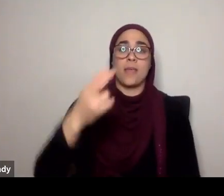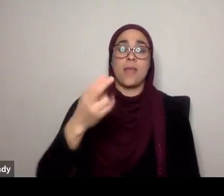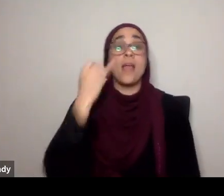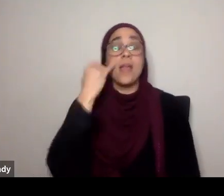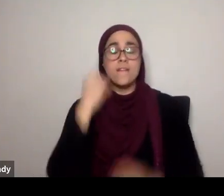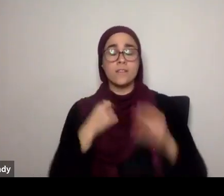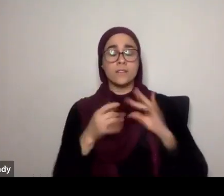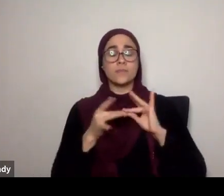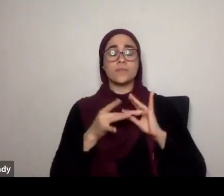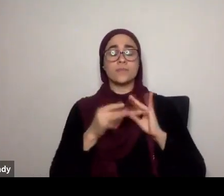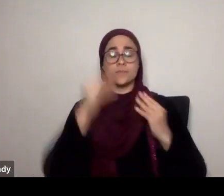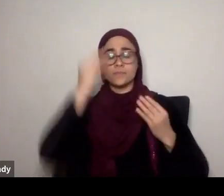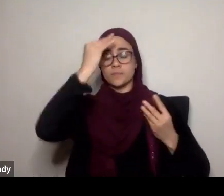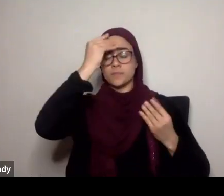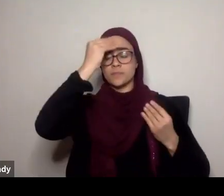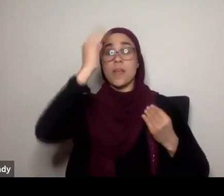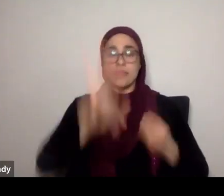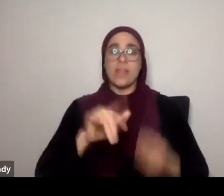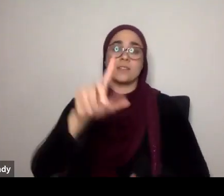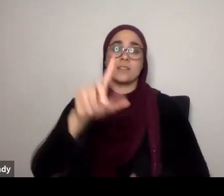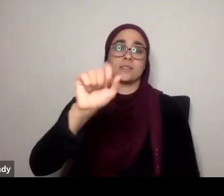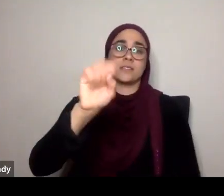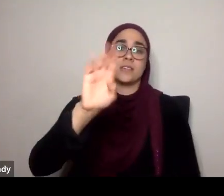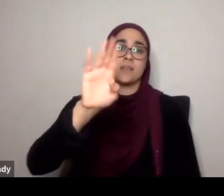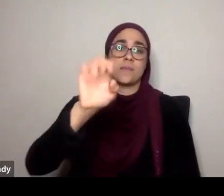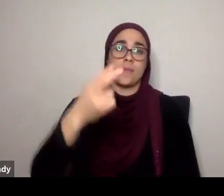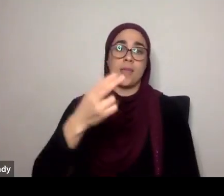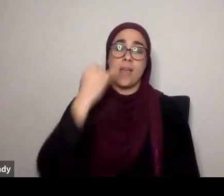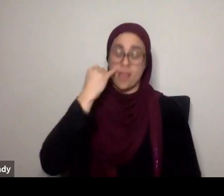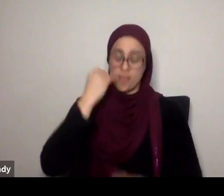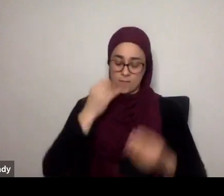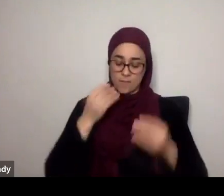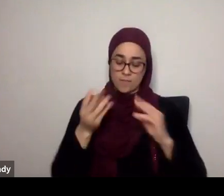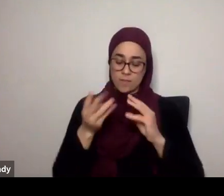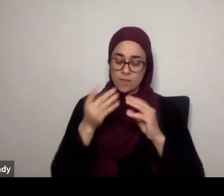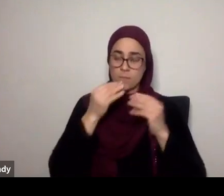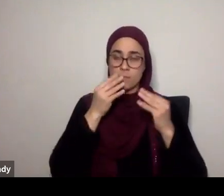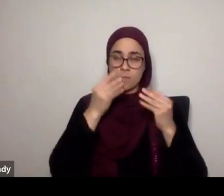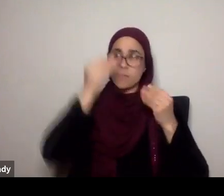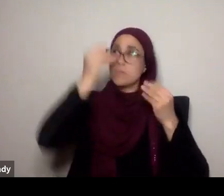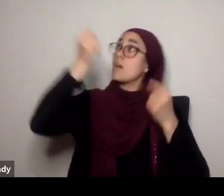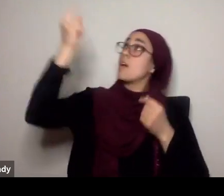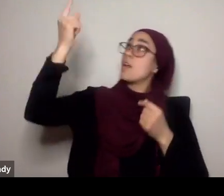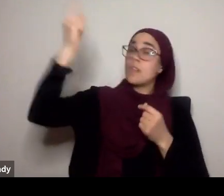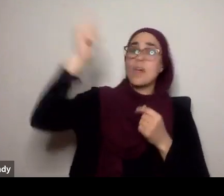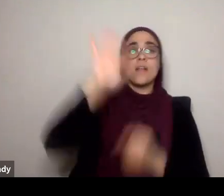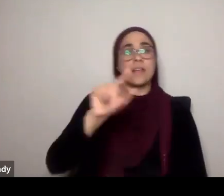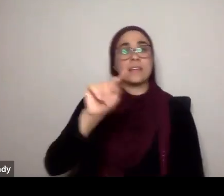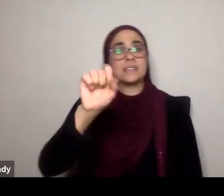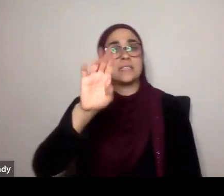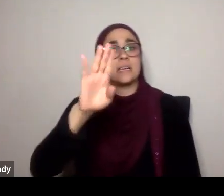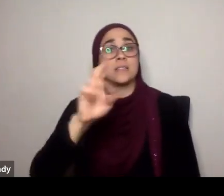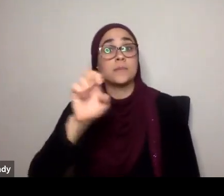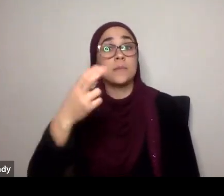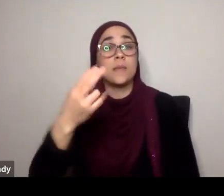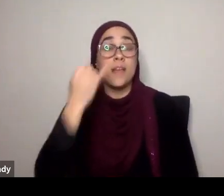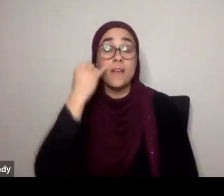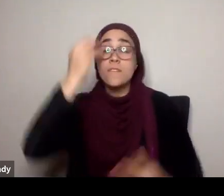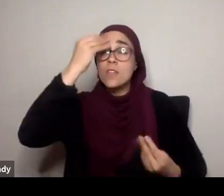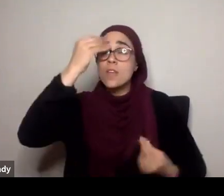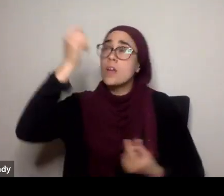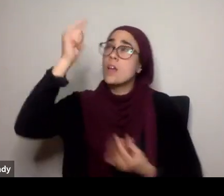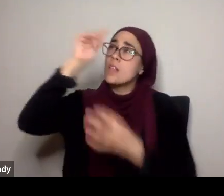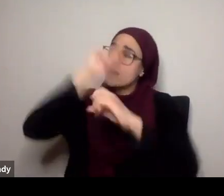your heart moves, to remember Allah, that's tasbih, when you move Allah subhanahu wa ta'ala, in the way that you think about Allah subhanahu wa ta'ala, attributing only purity, and perfection to Allah,